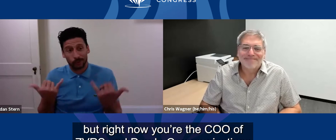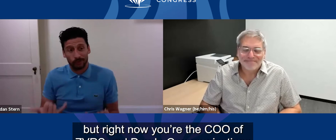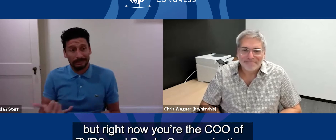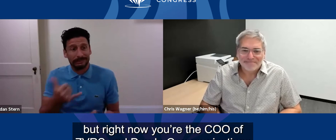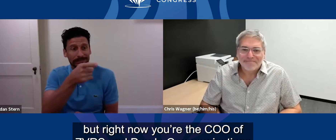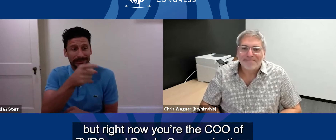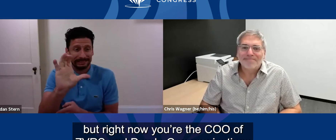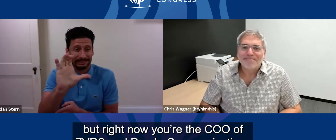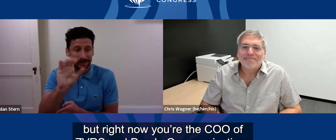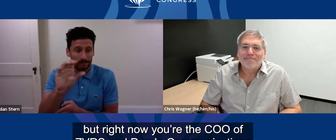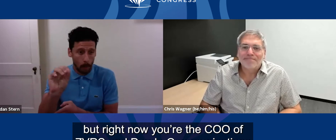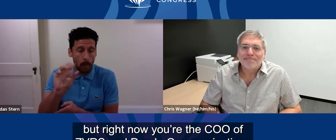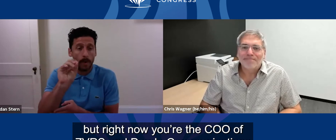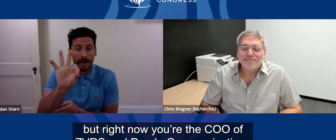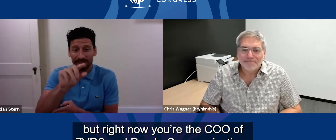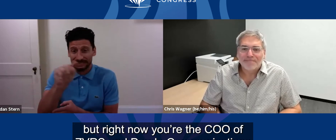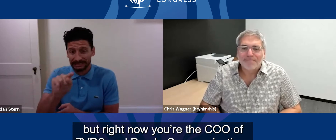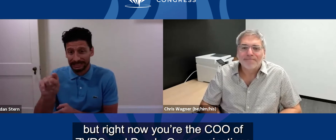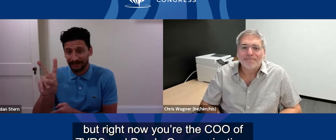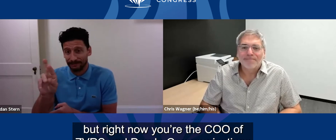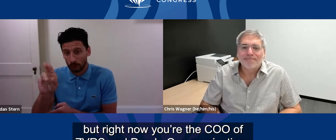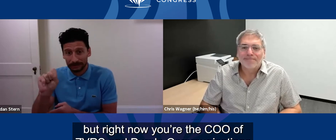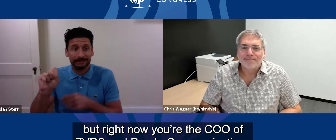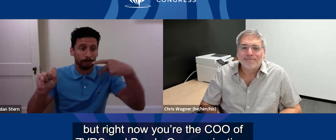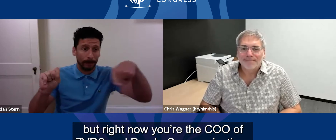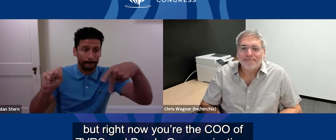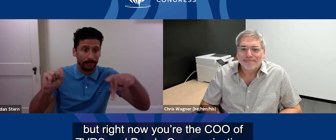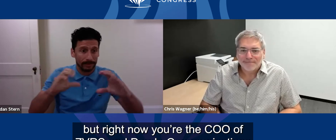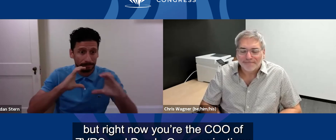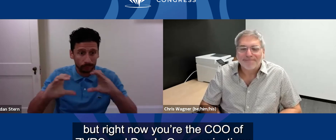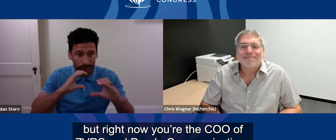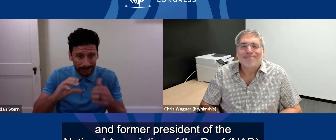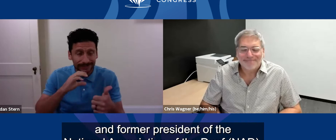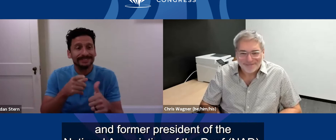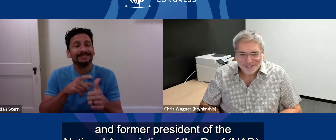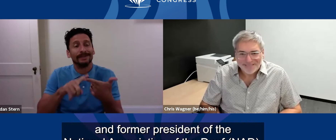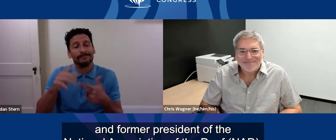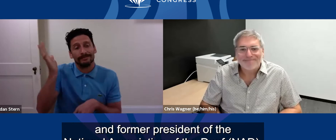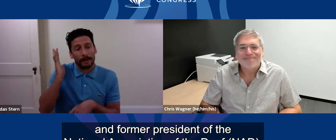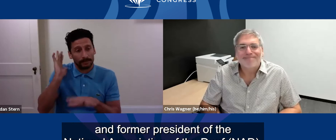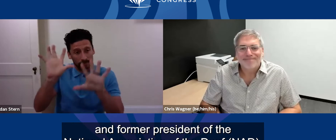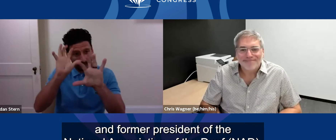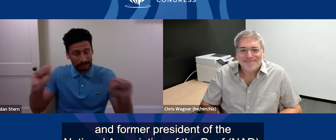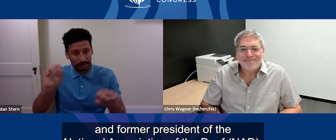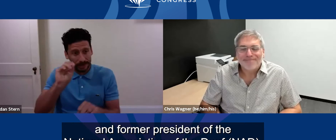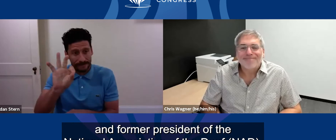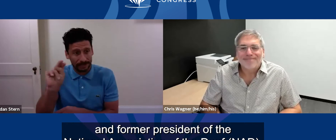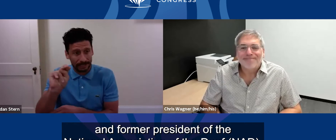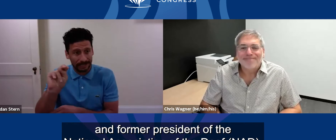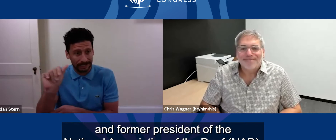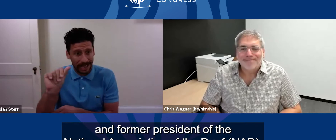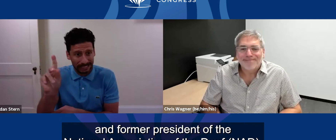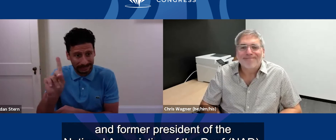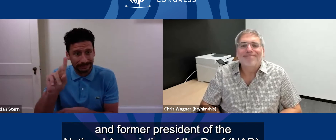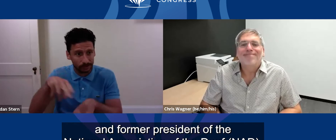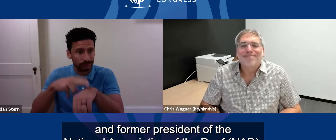but right now you're the COO of ZVRS and Purple Communications and former president of the